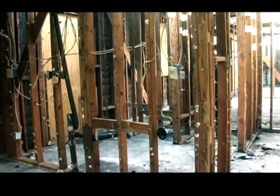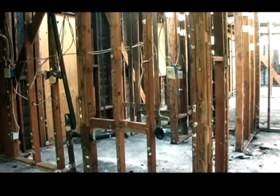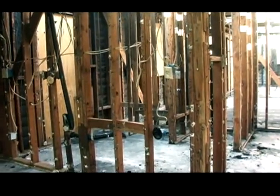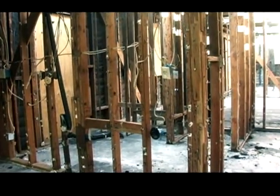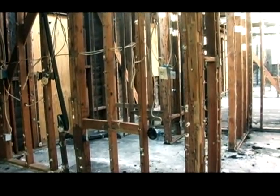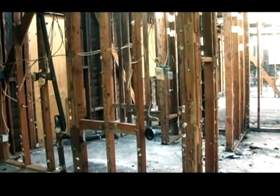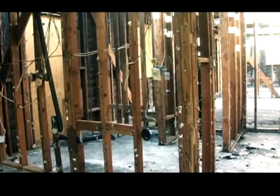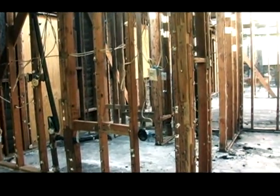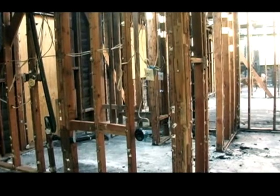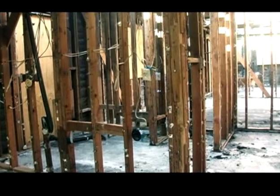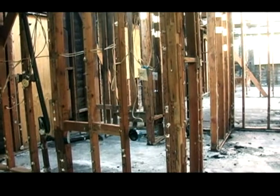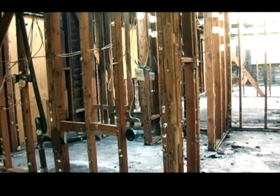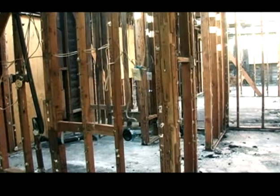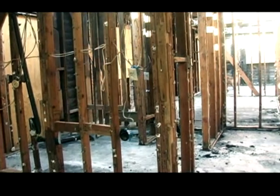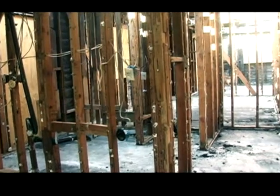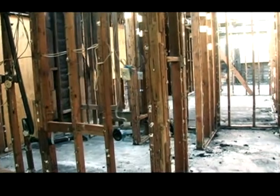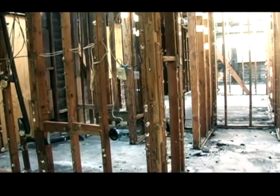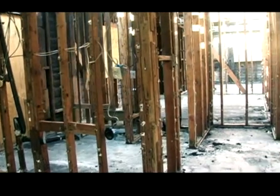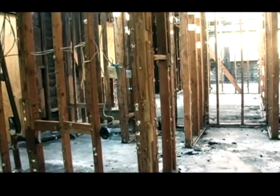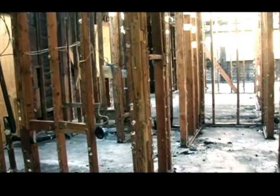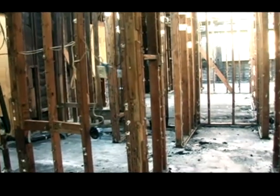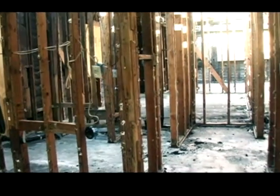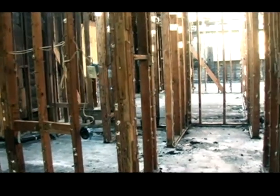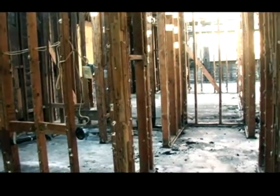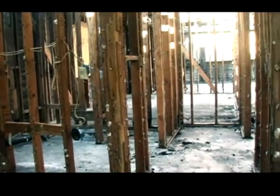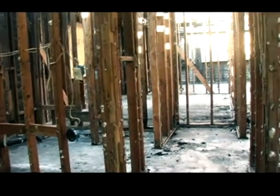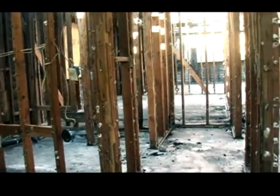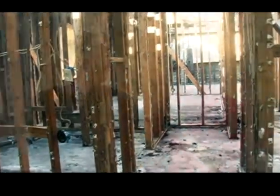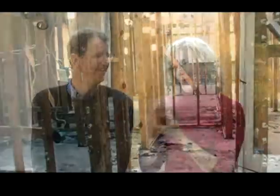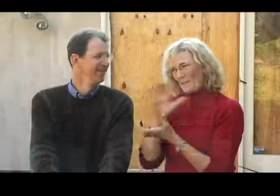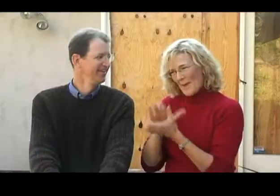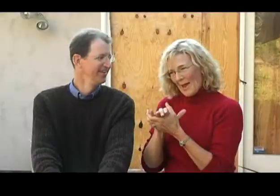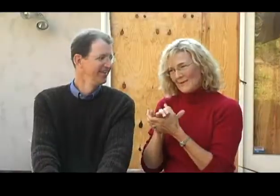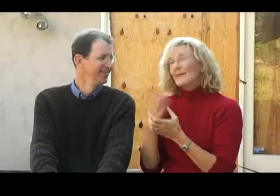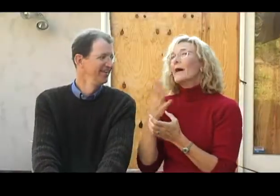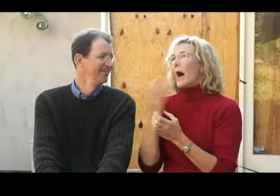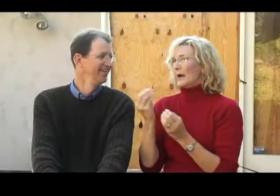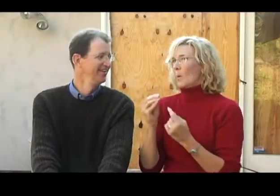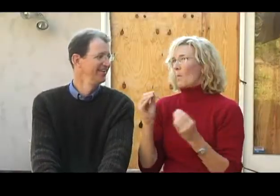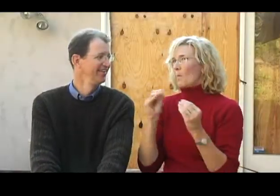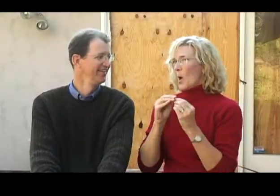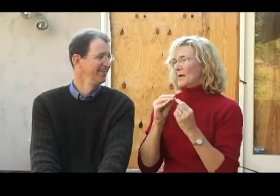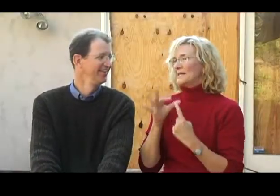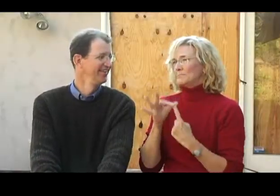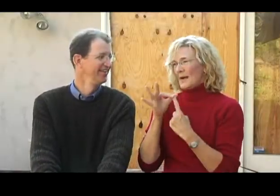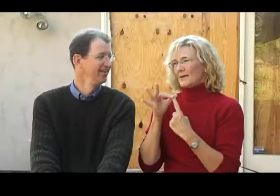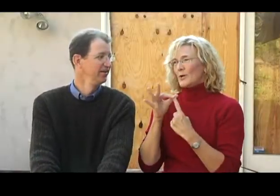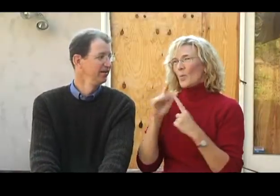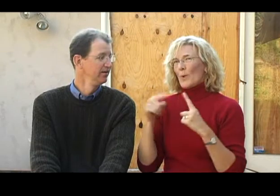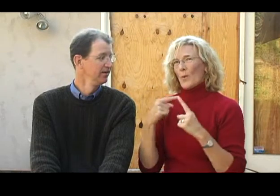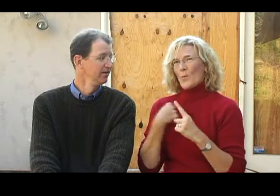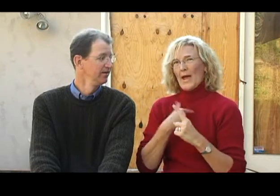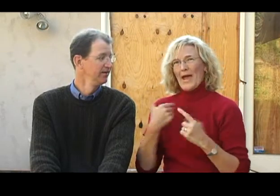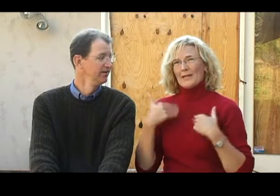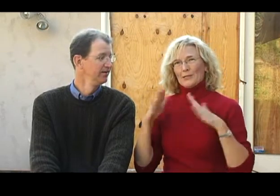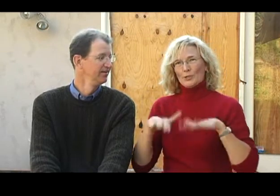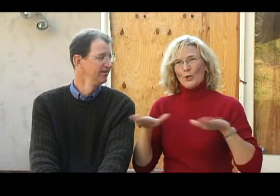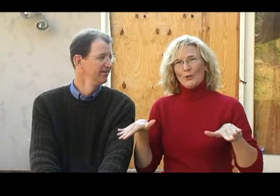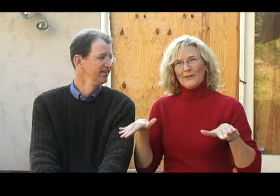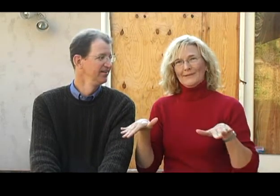God's leading yeah you know since we've been married and more especially since we had children